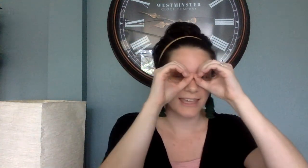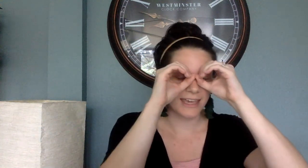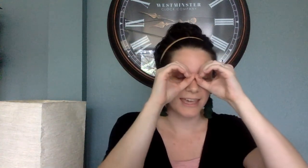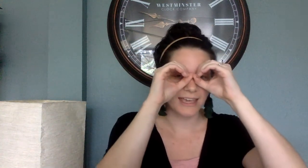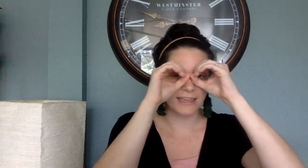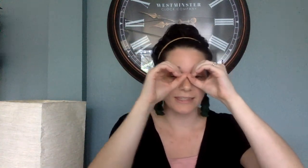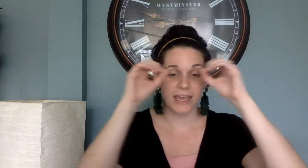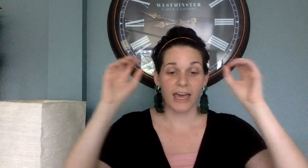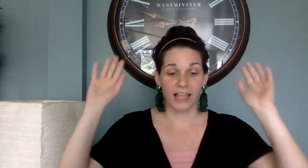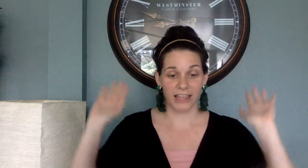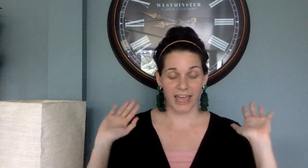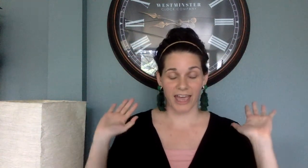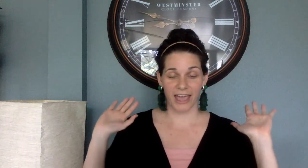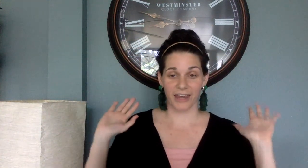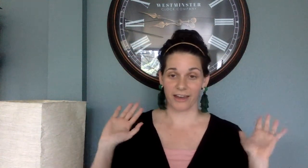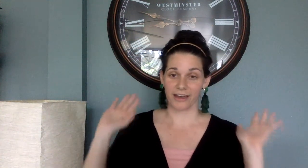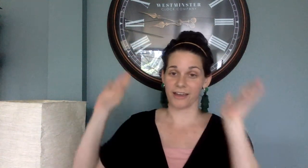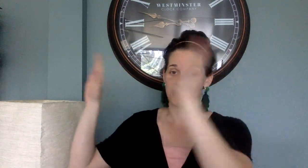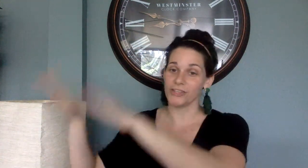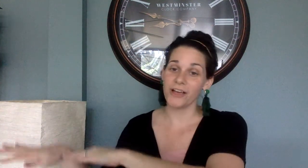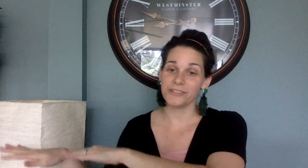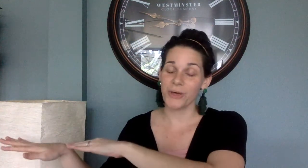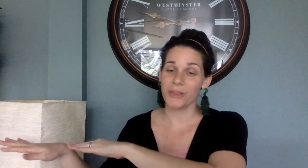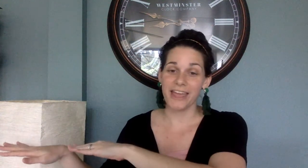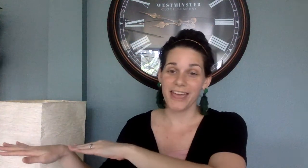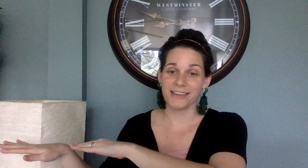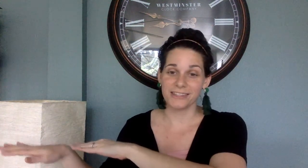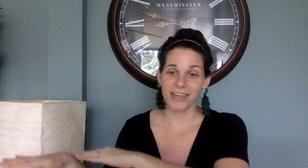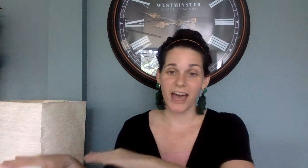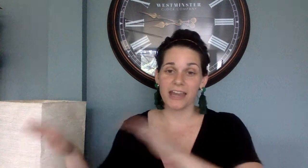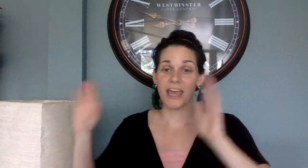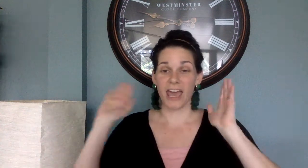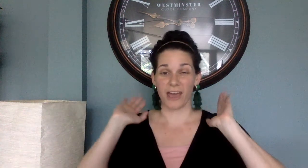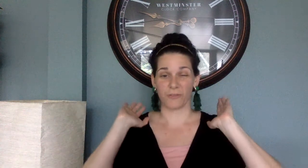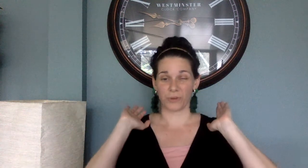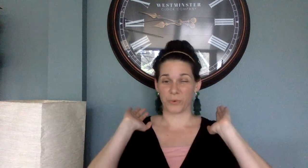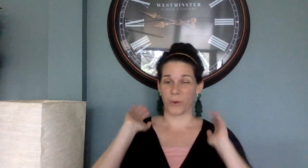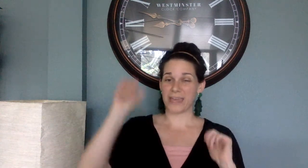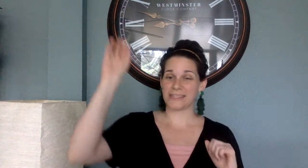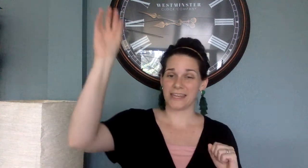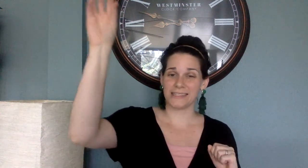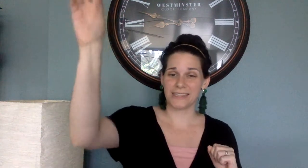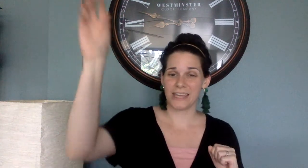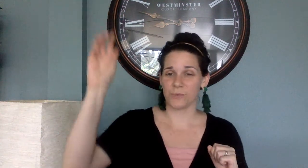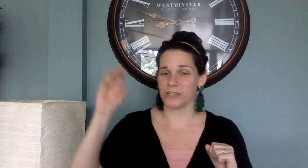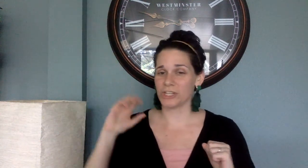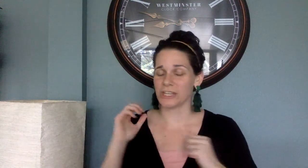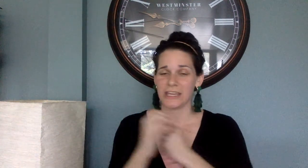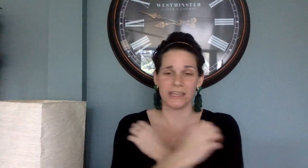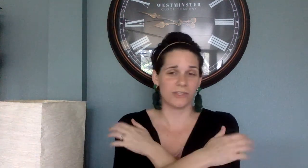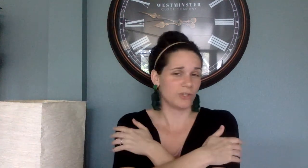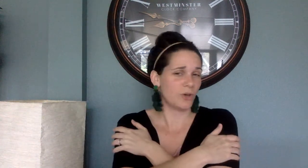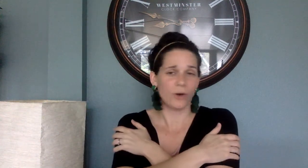let us also lay aside every weight and sin which clings so